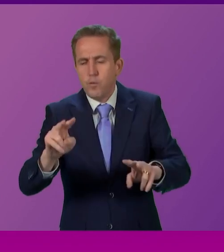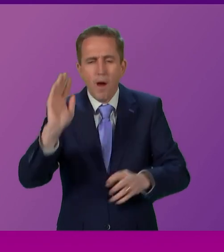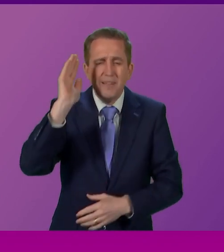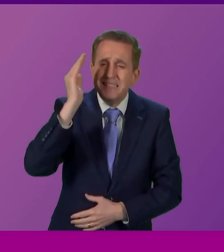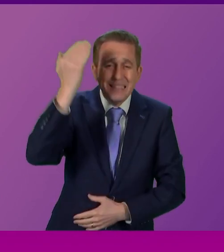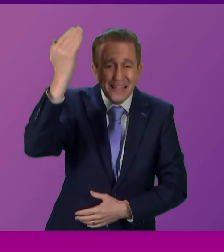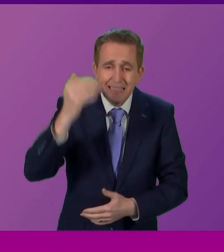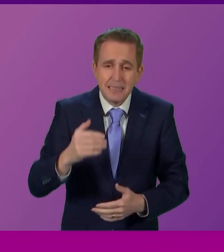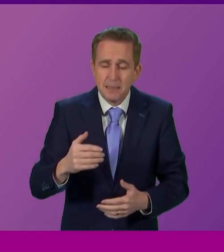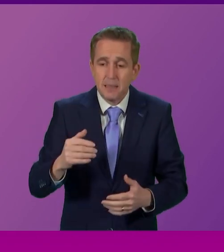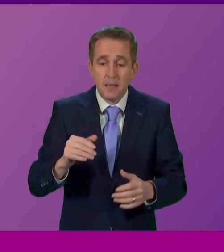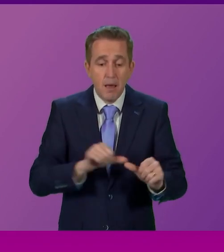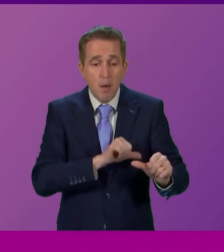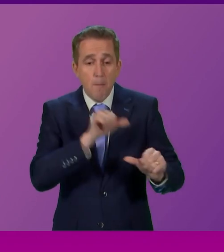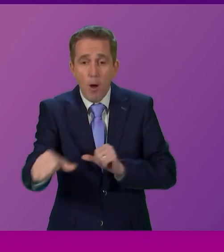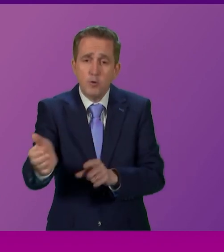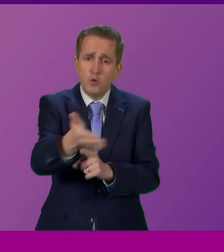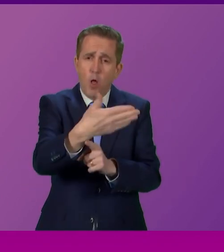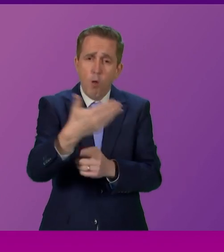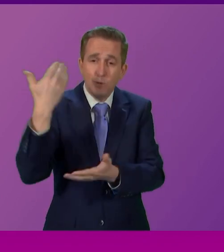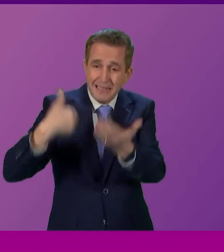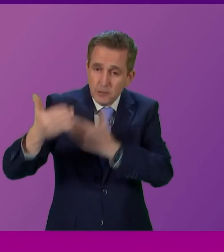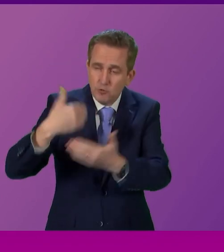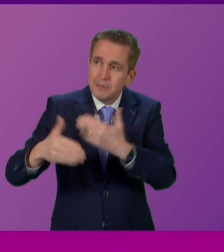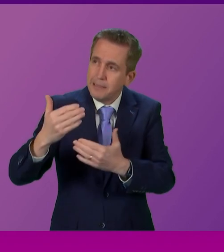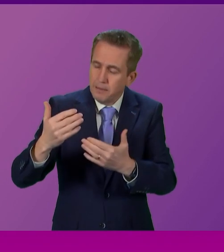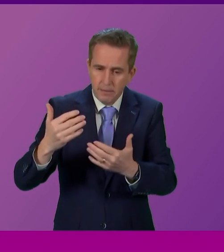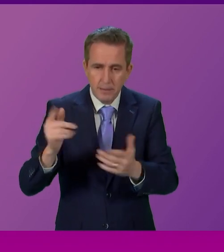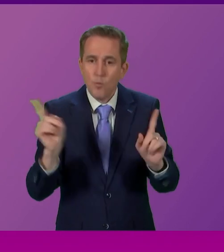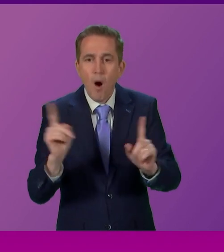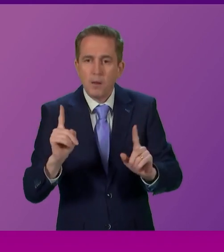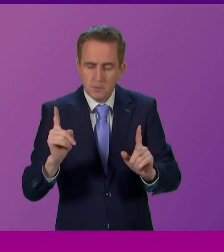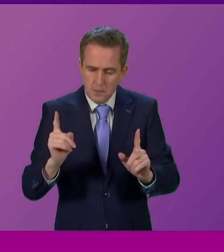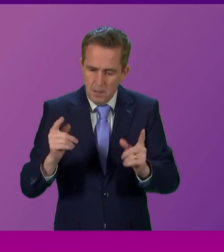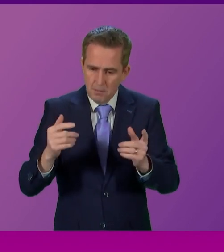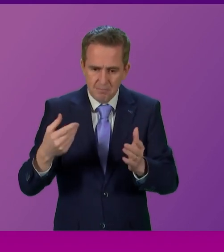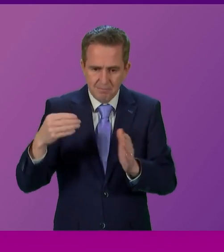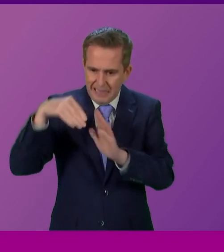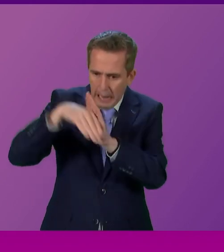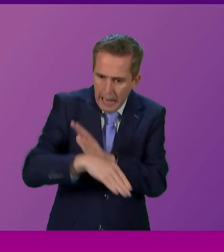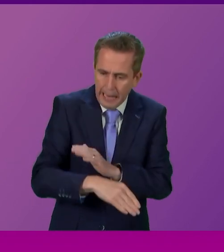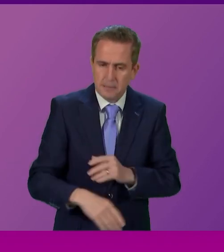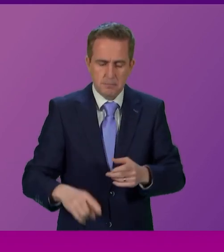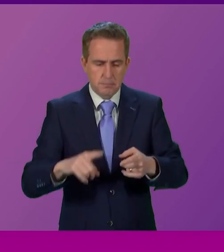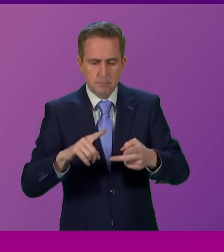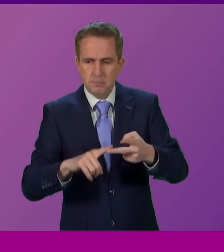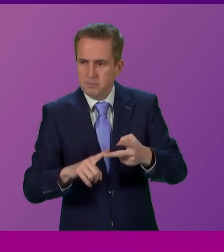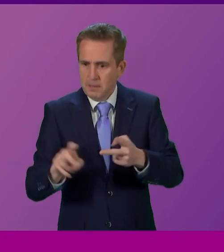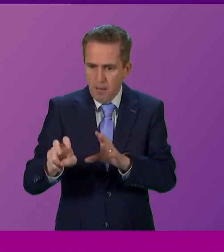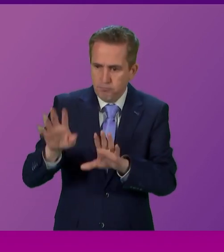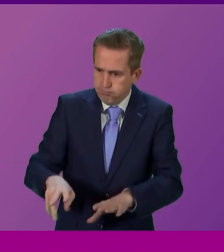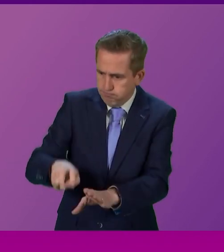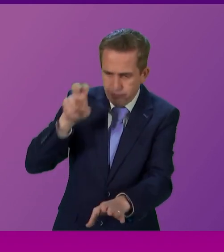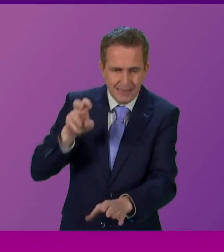entire post-colonial history of the UK is one of consistent decline and democratic failure. With Brexit being the most recent